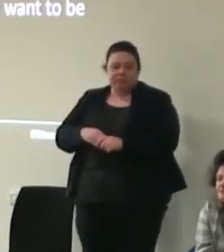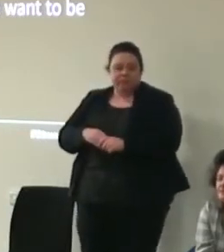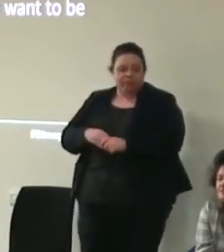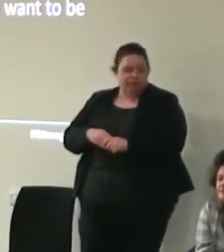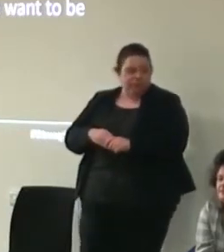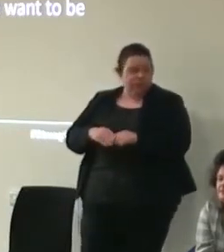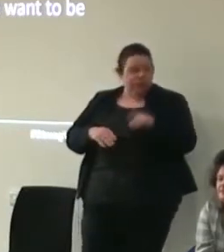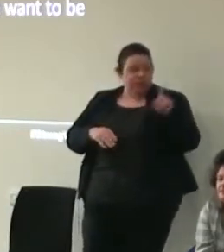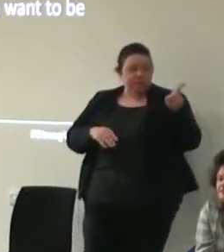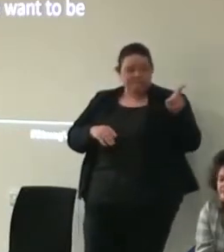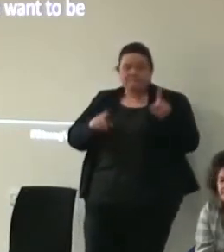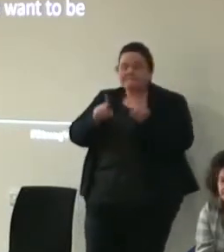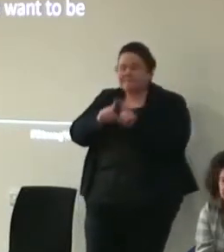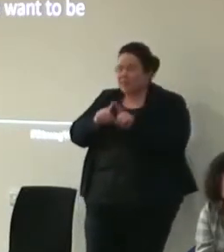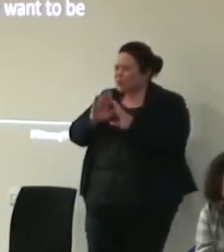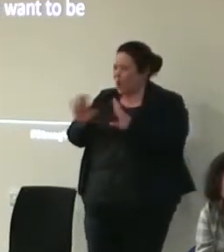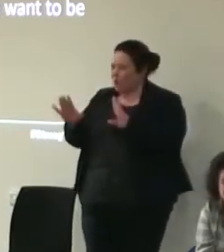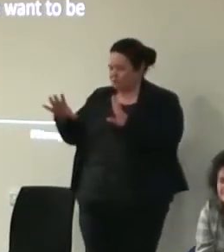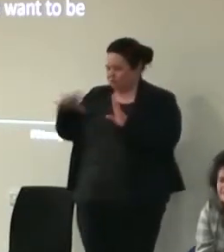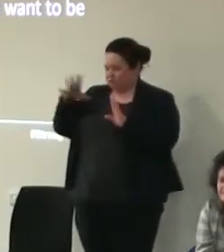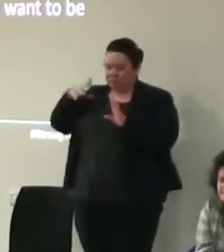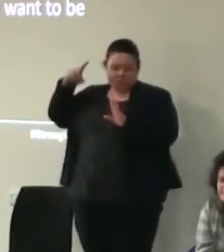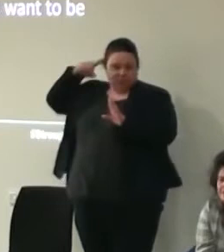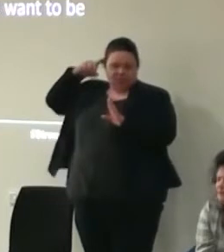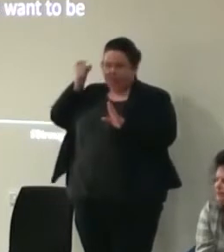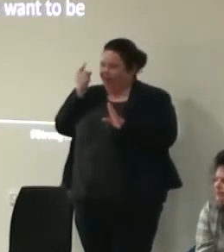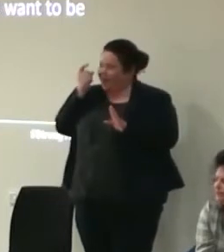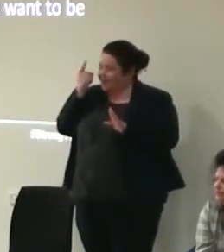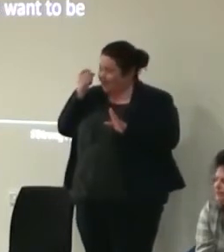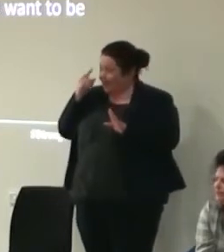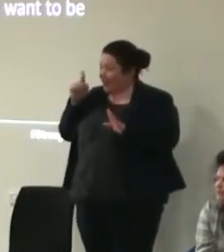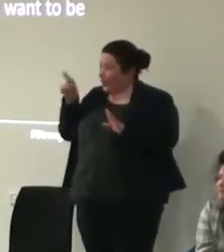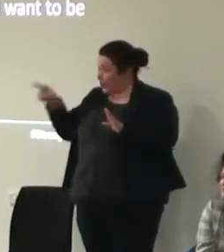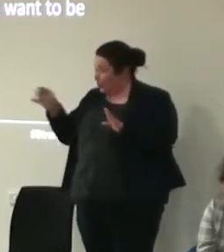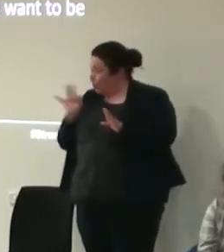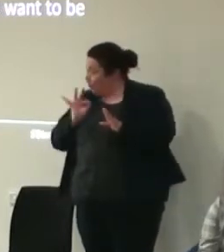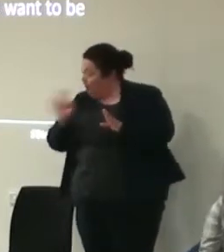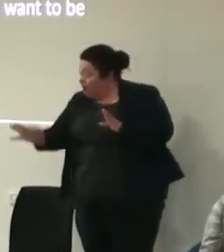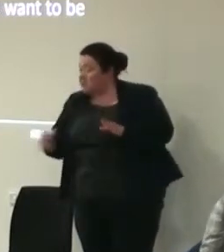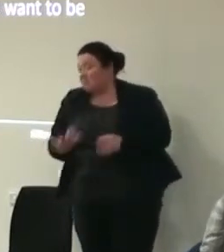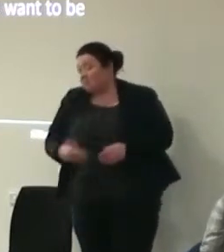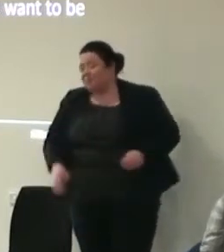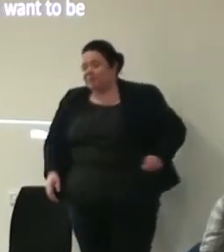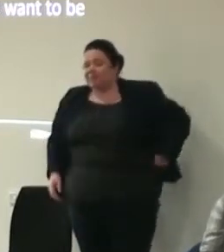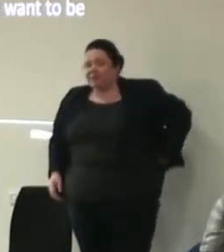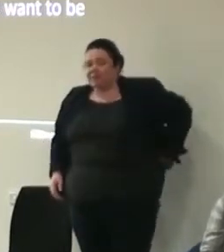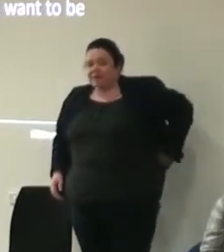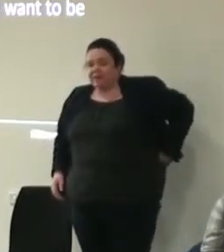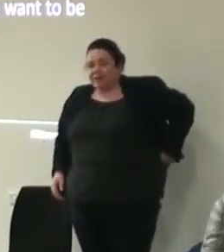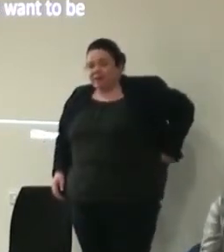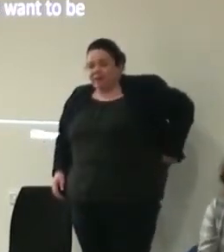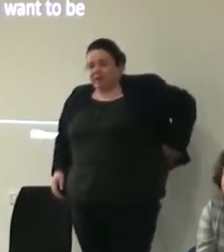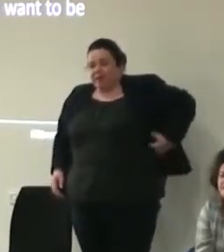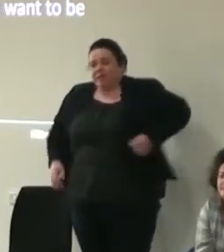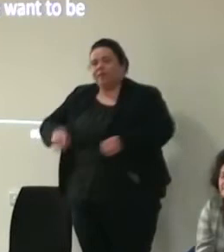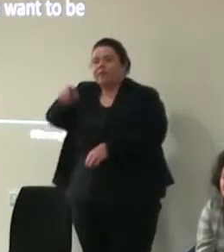don't have any preconceived ideas and your approach Holly was to actually ask them yeah I